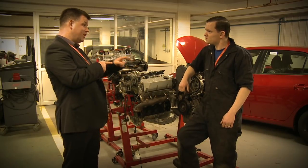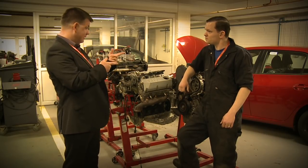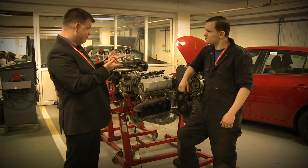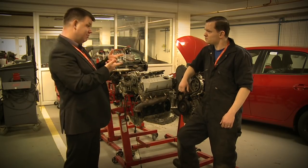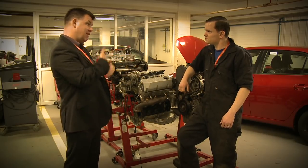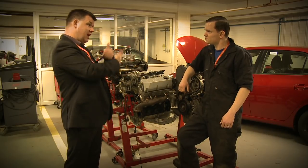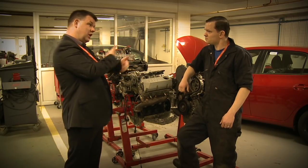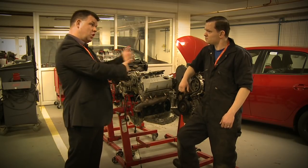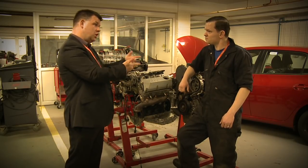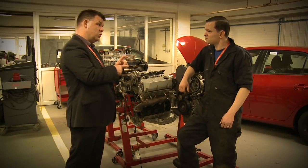enjoying it?